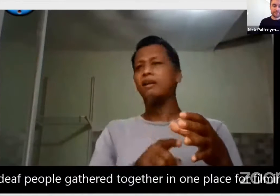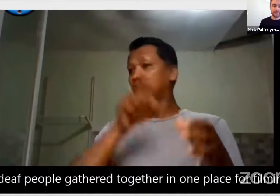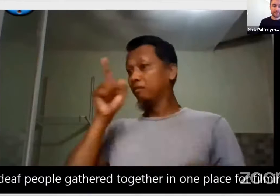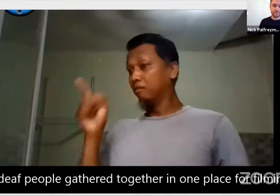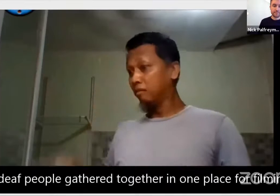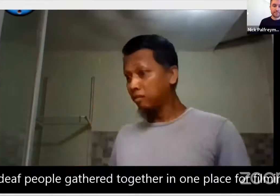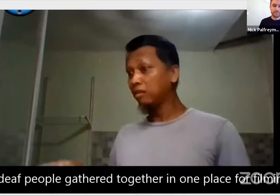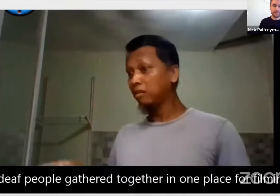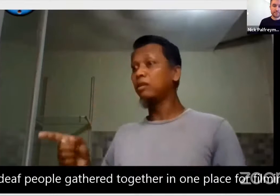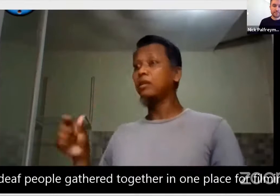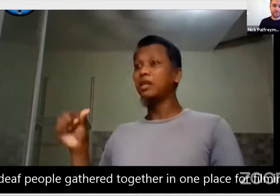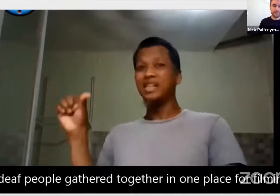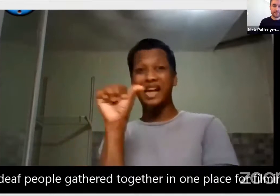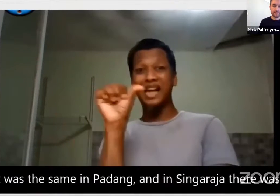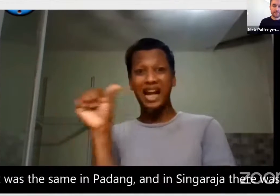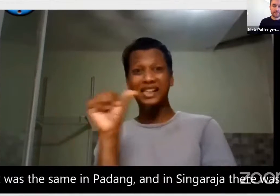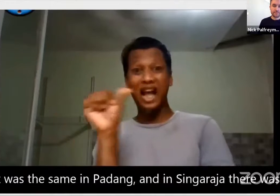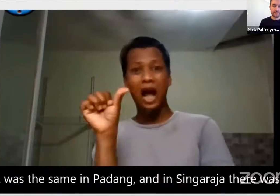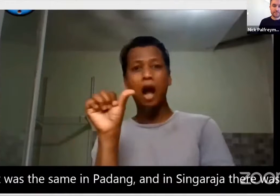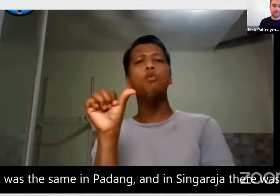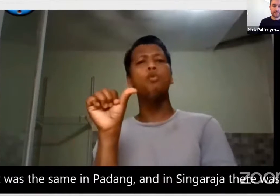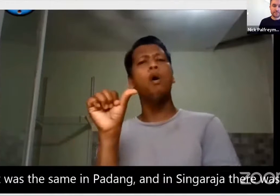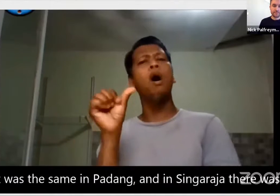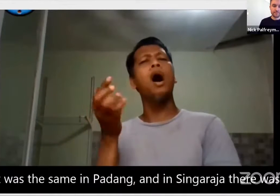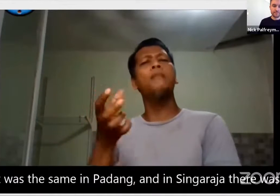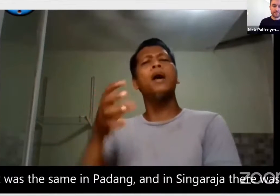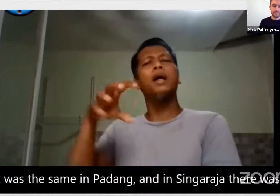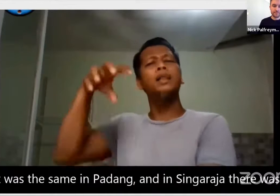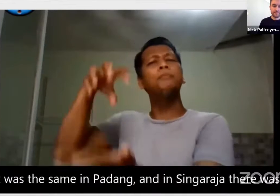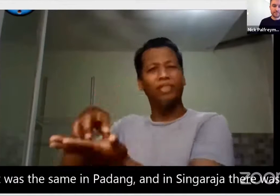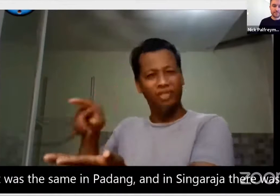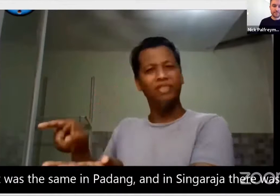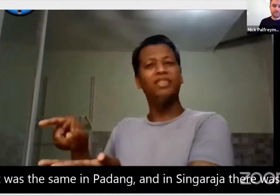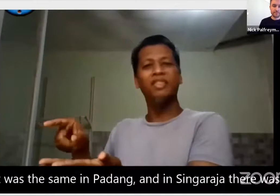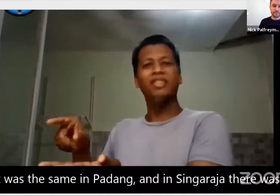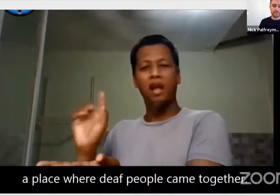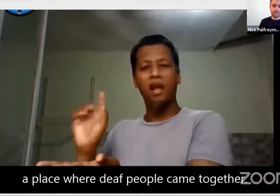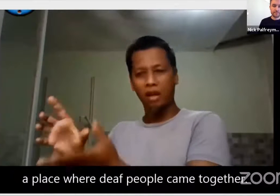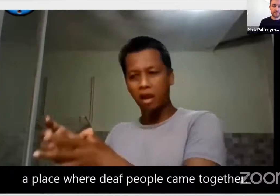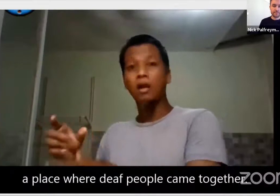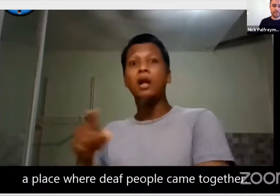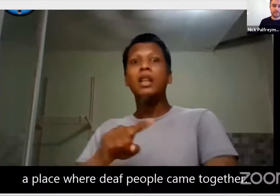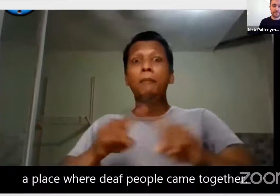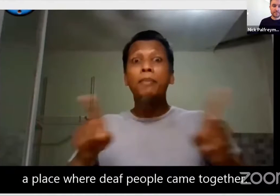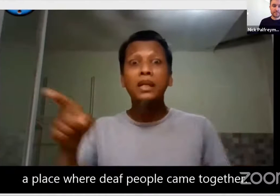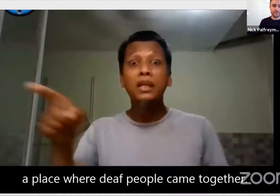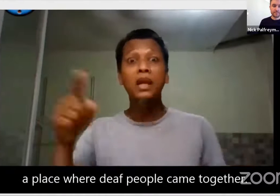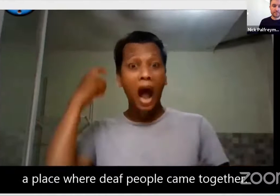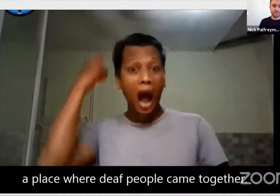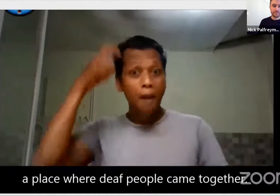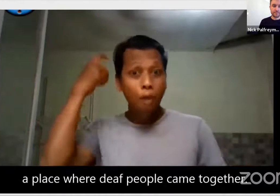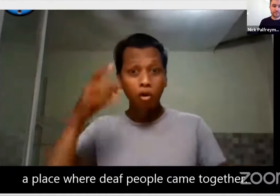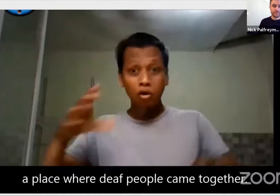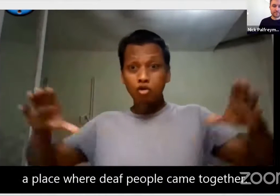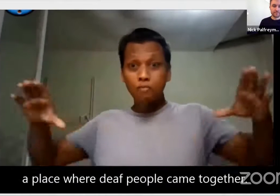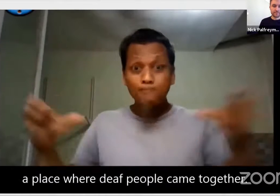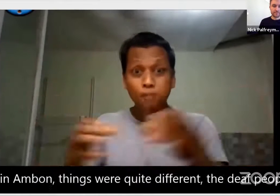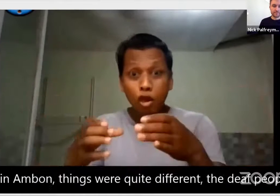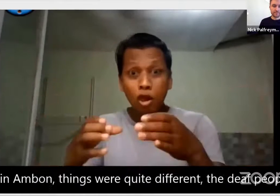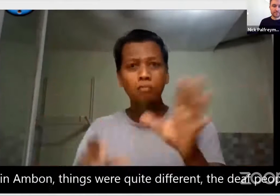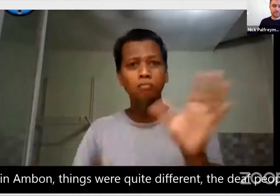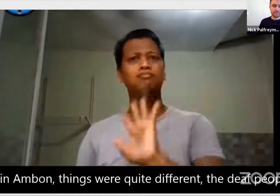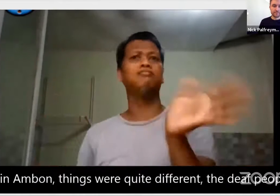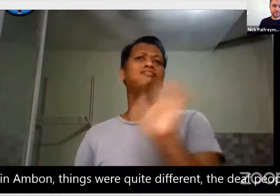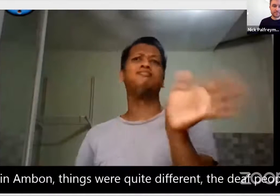gathered together in one place for filming. It was the same in Padang and in Singara. There was a place where deaf people